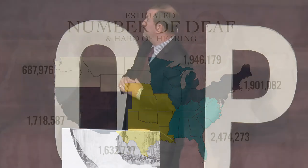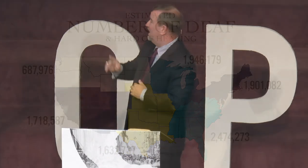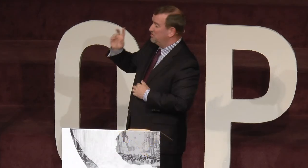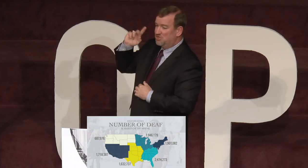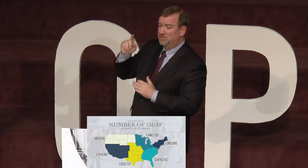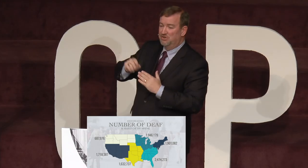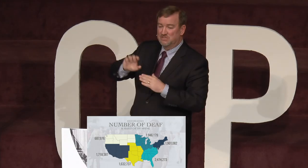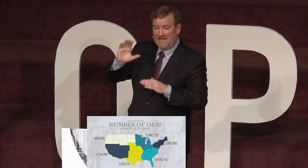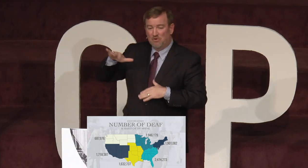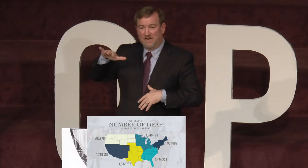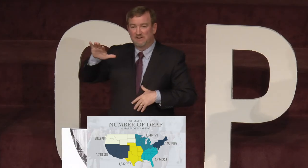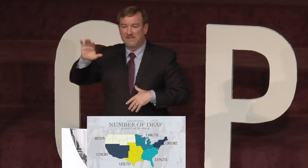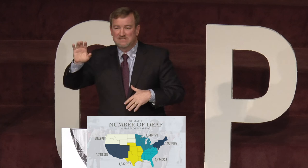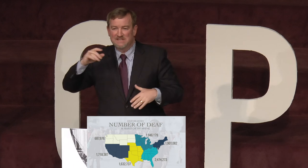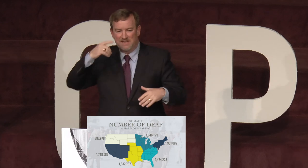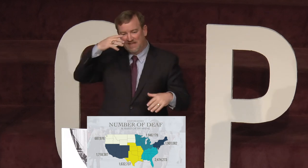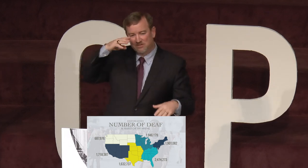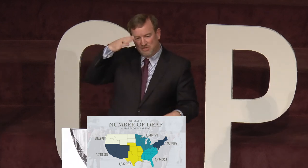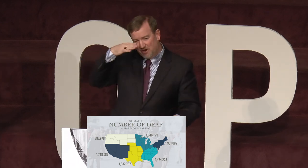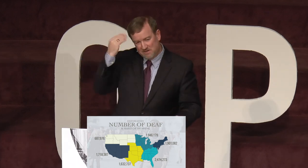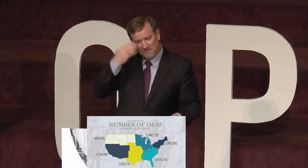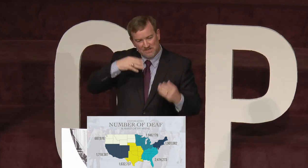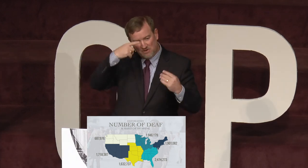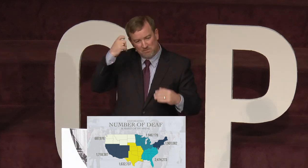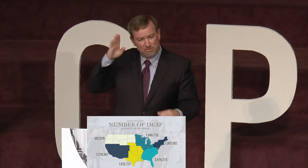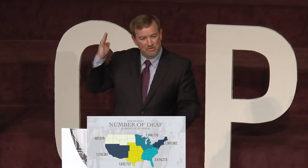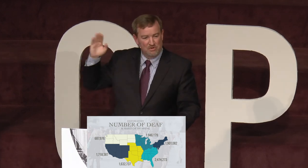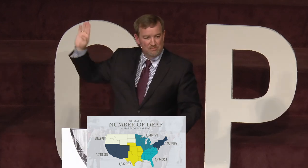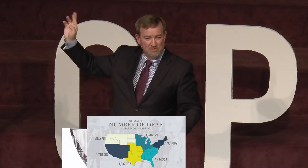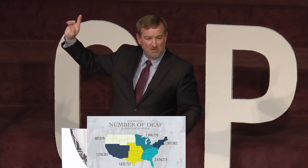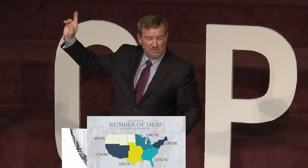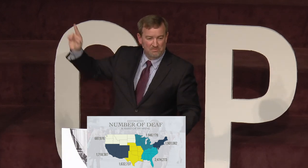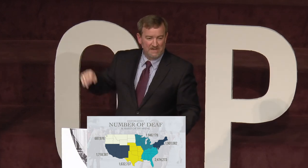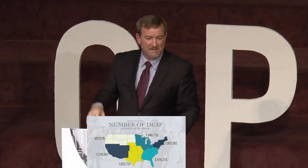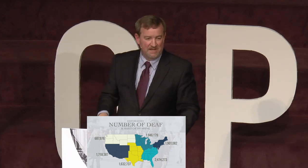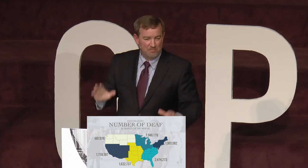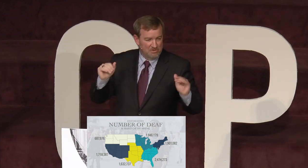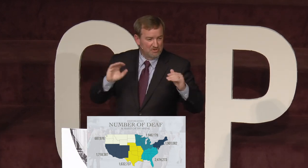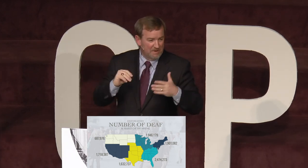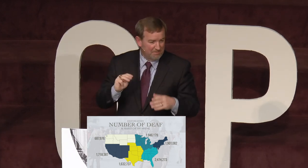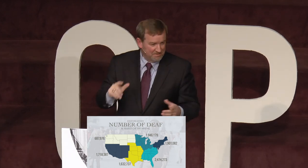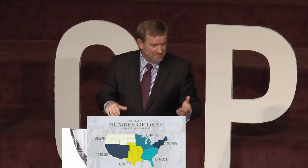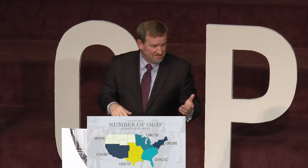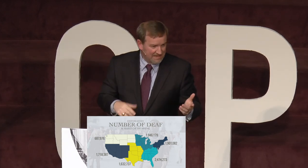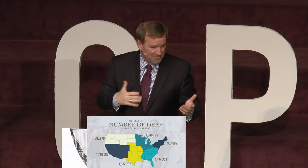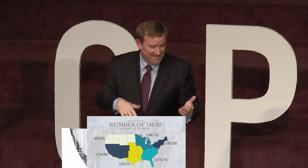I want you to notice our area. It's in that dark blue over off to the right. I hope you know your map that well.